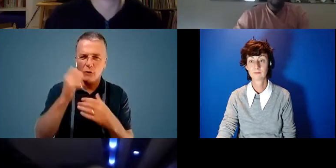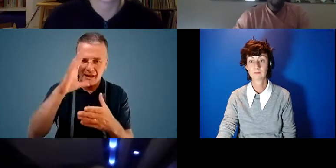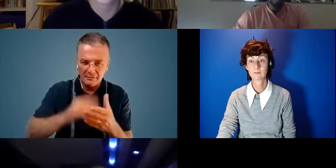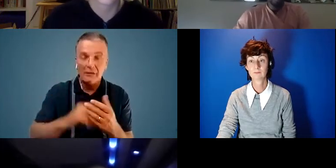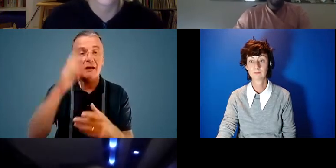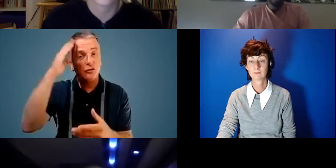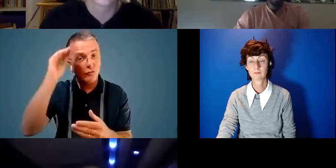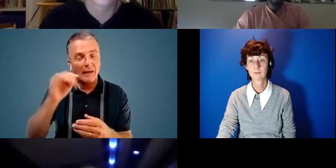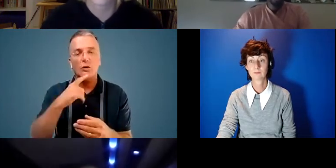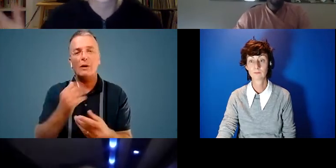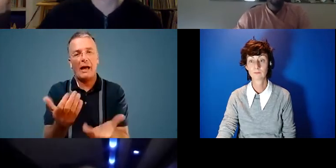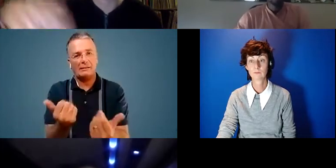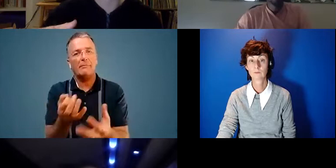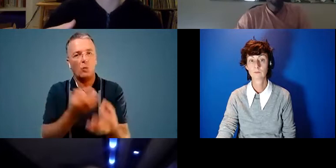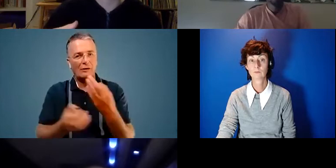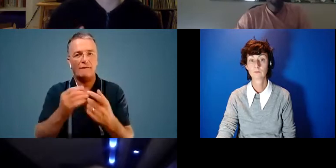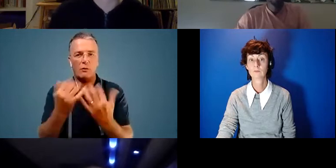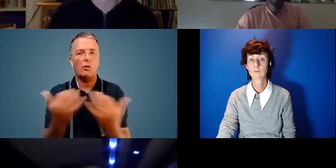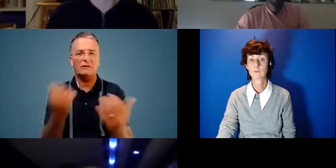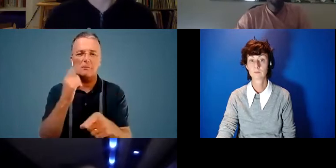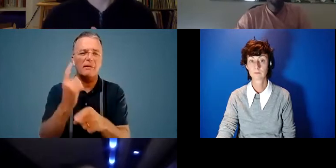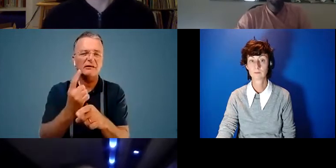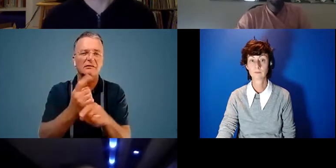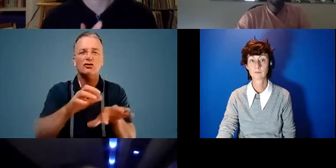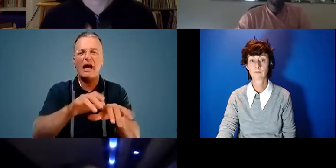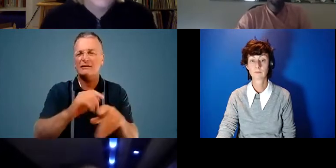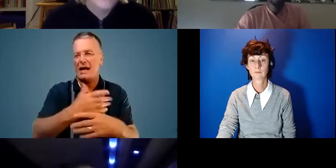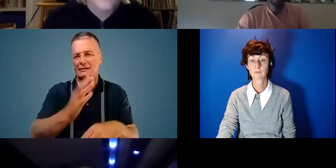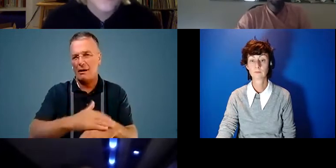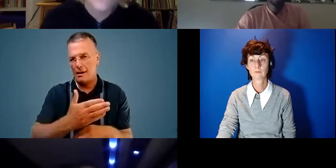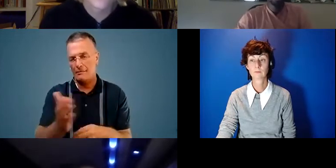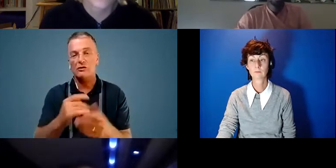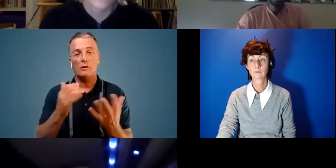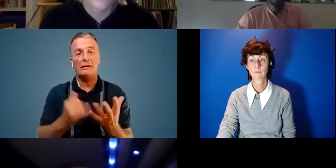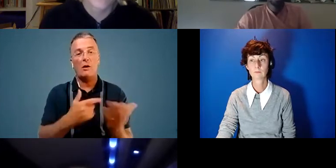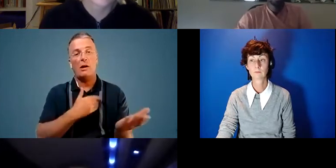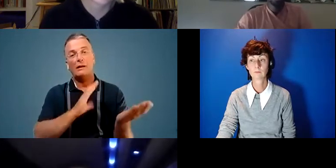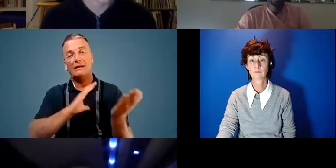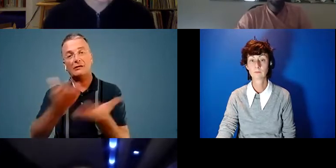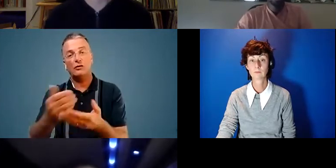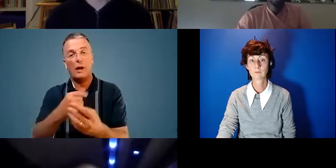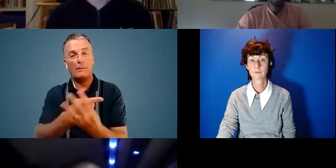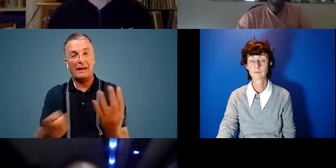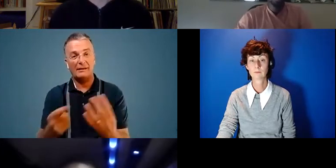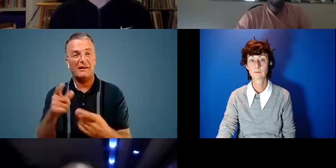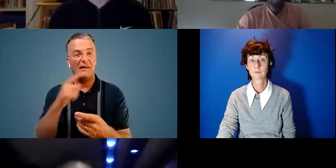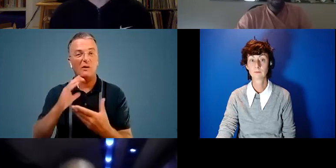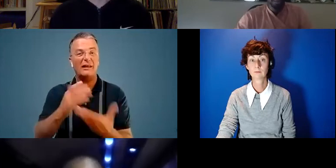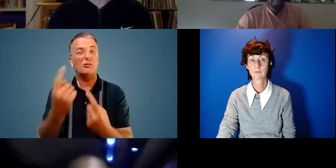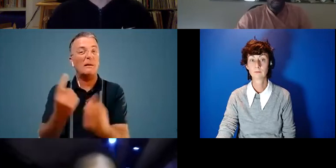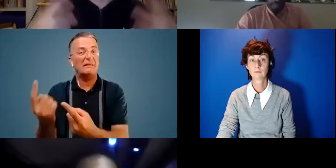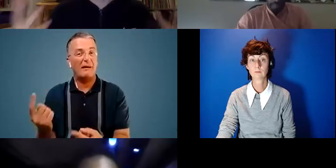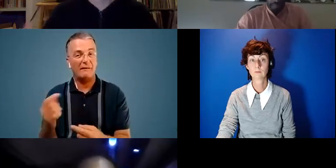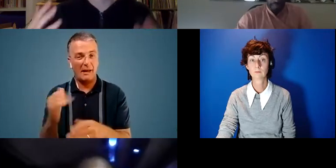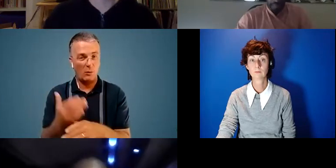that we can take in questions from the audience. So please pop those into the chat at any time. So I'm now going to introduce our panelists and they're just going to kind of introduce themselves and